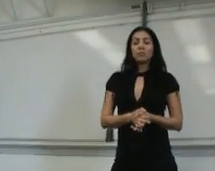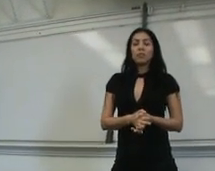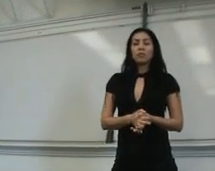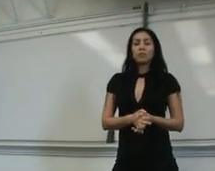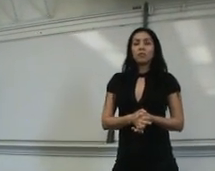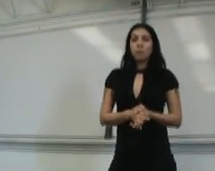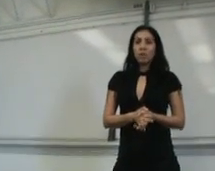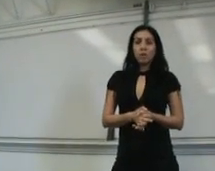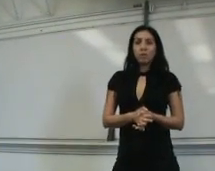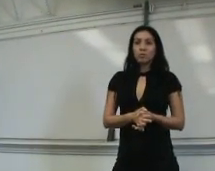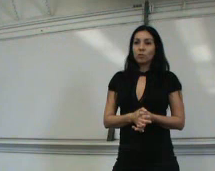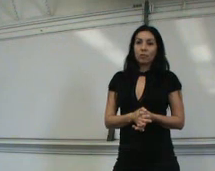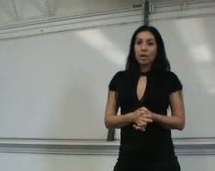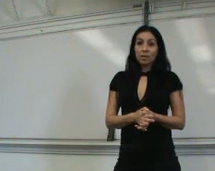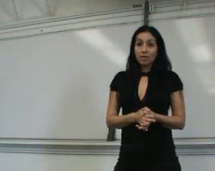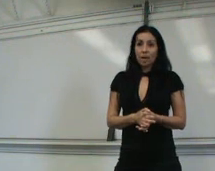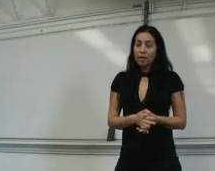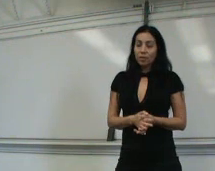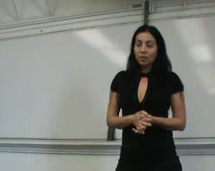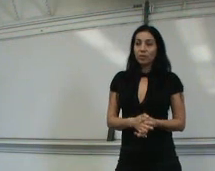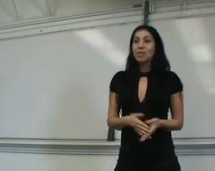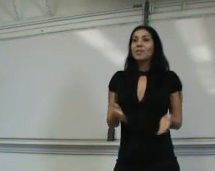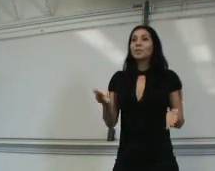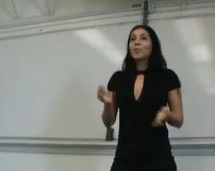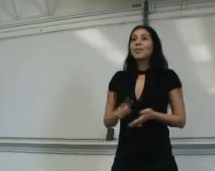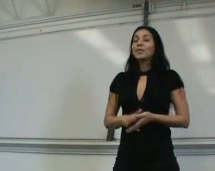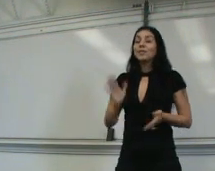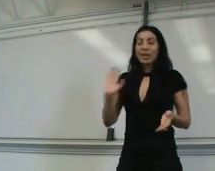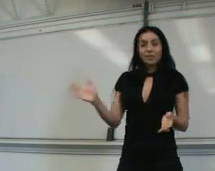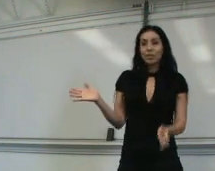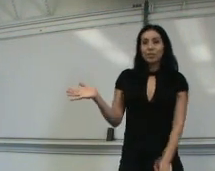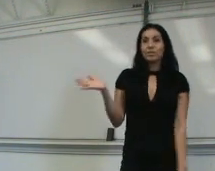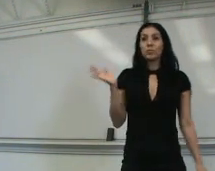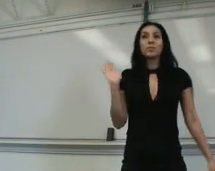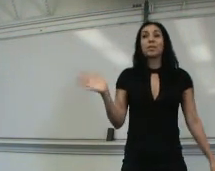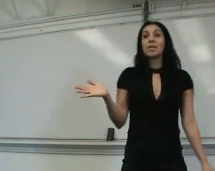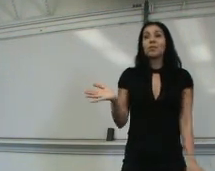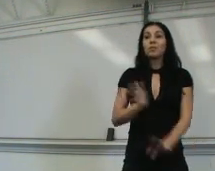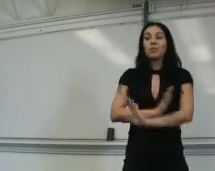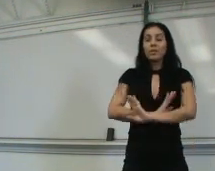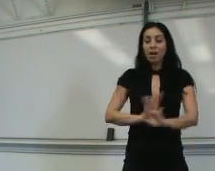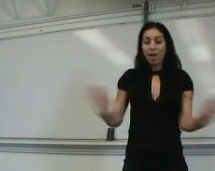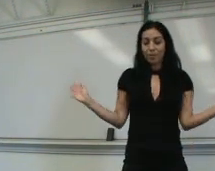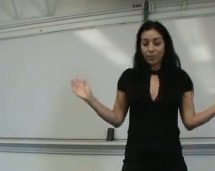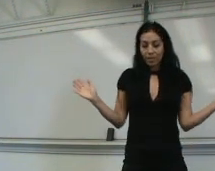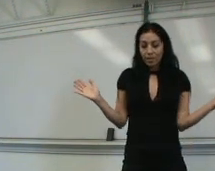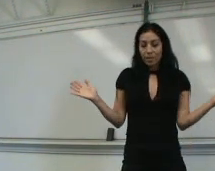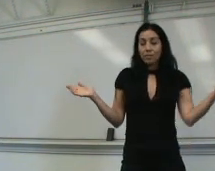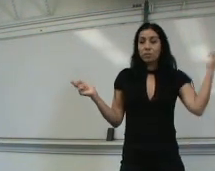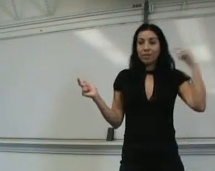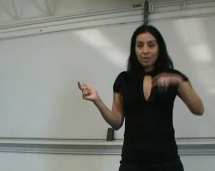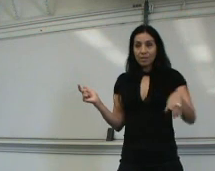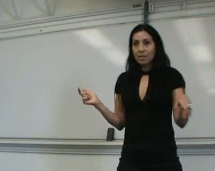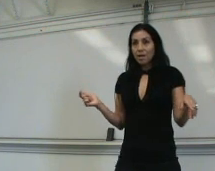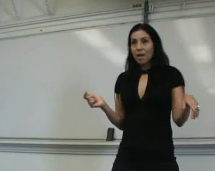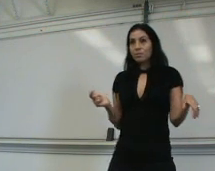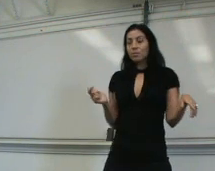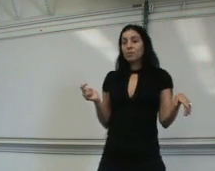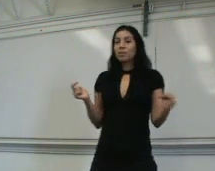you're going to be like, you're going to hard, so I can hire you. So, I want, like, five restaurants in one day, nobody hired me. So, next day I was more